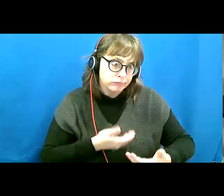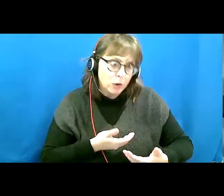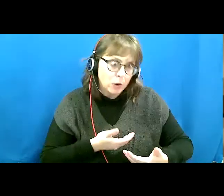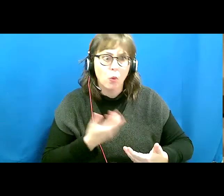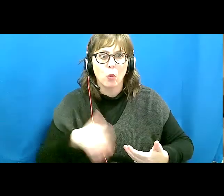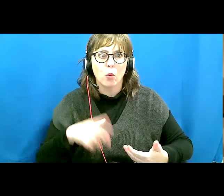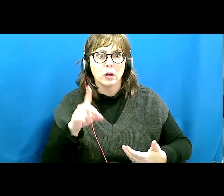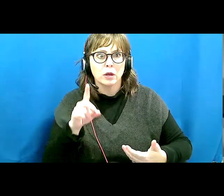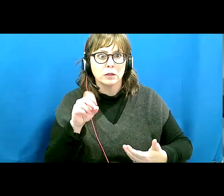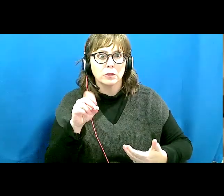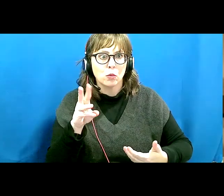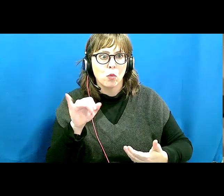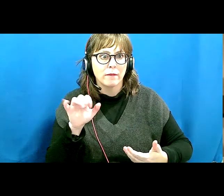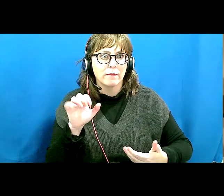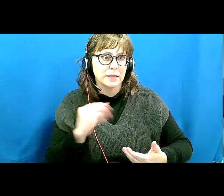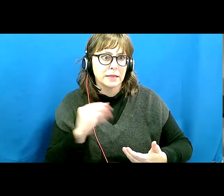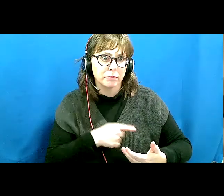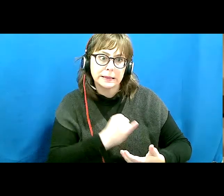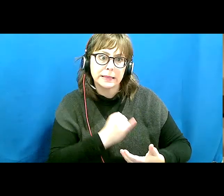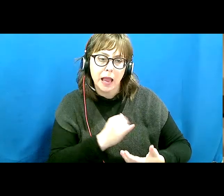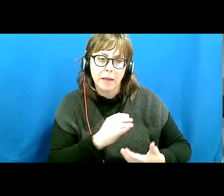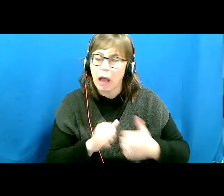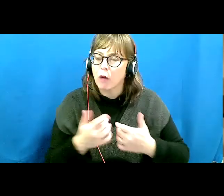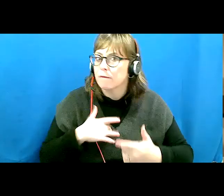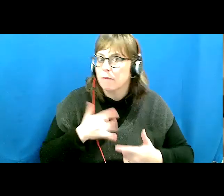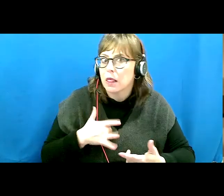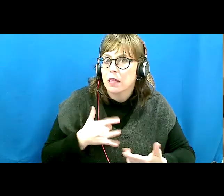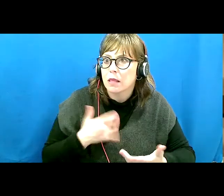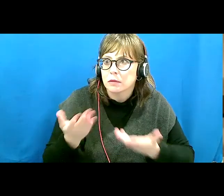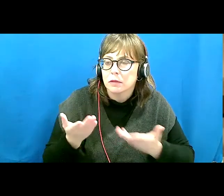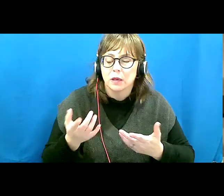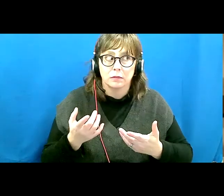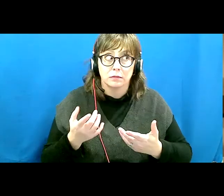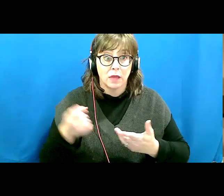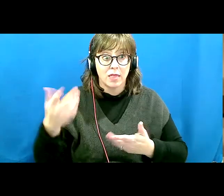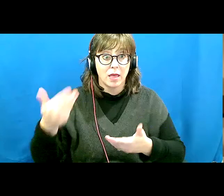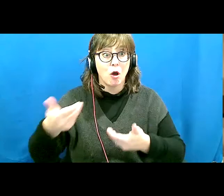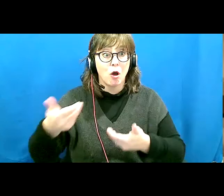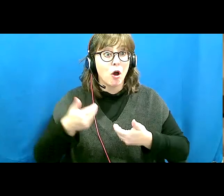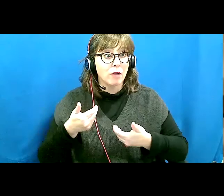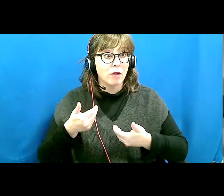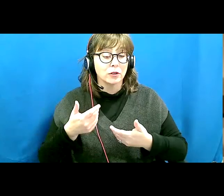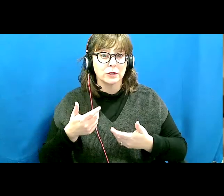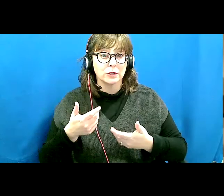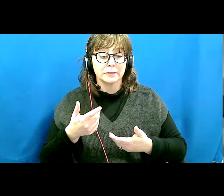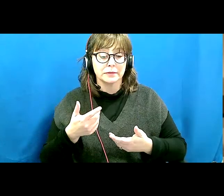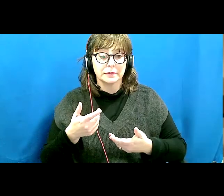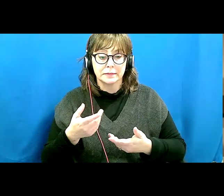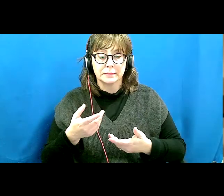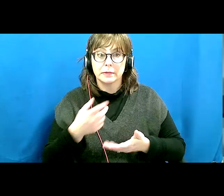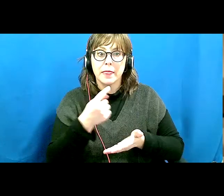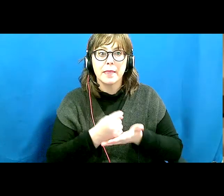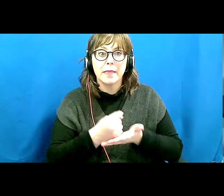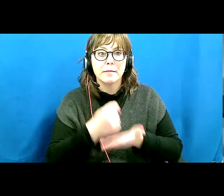was born with dwarfism. Believe it or not, they even offered to prescribe me a therapist,